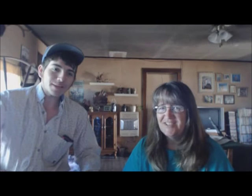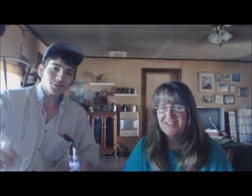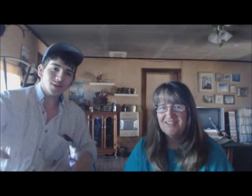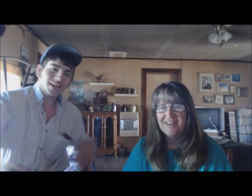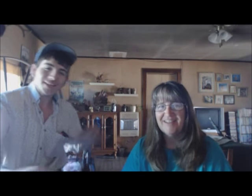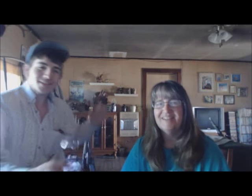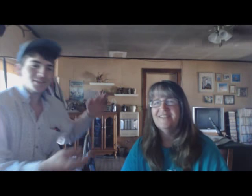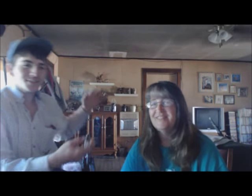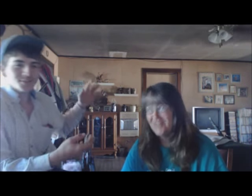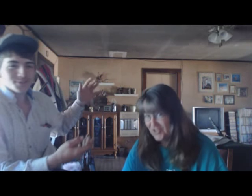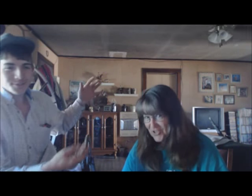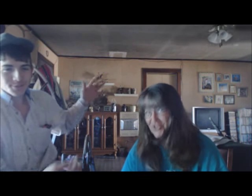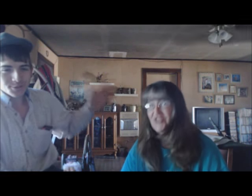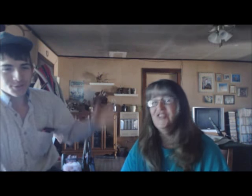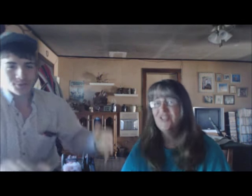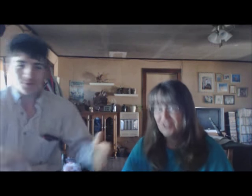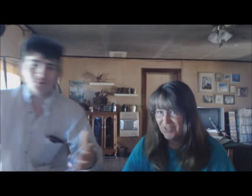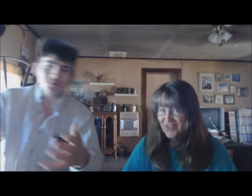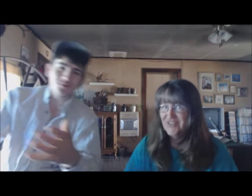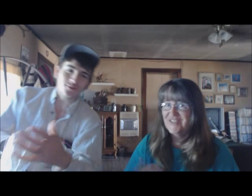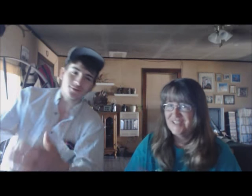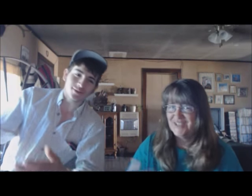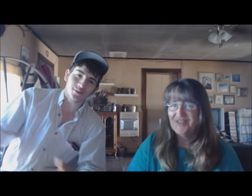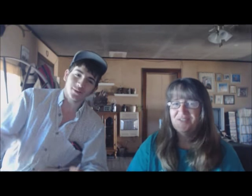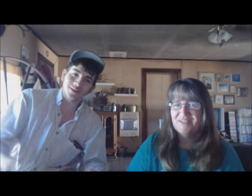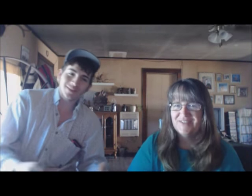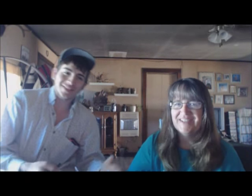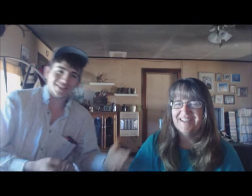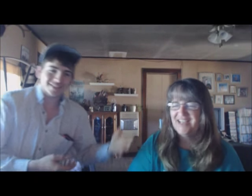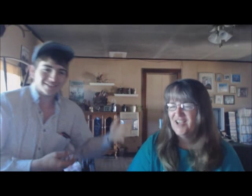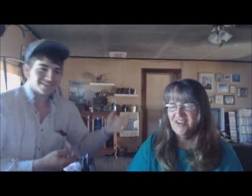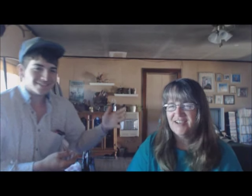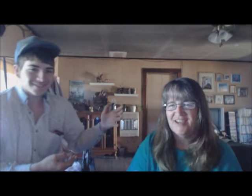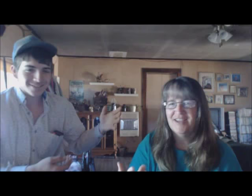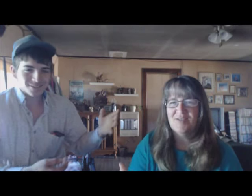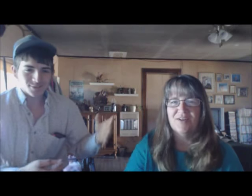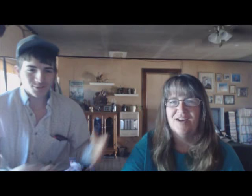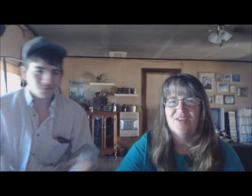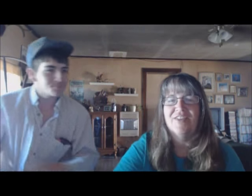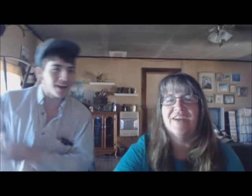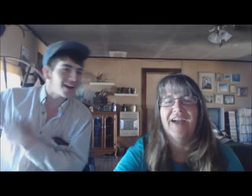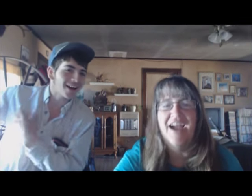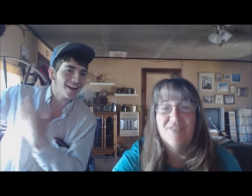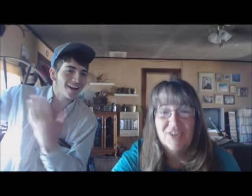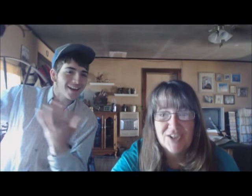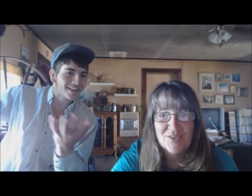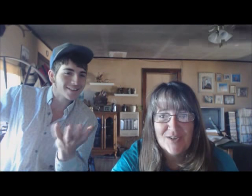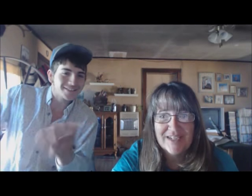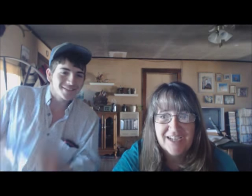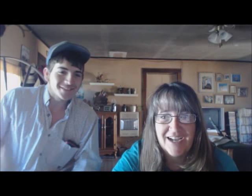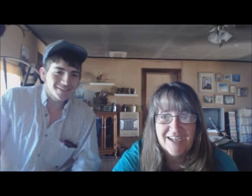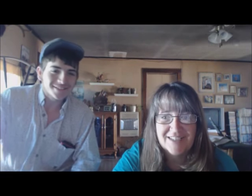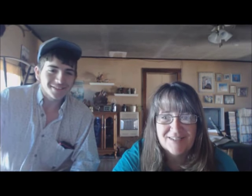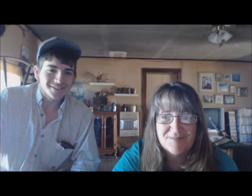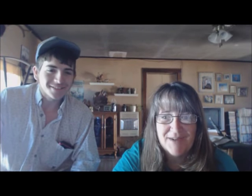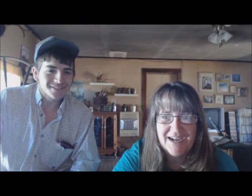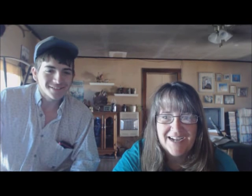Happy trails to you. Until we meet again. Okay. Yeah, we're not going there. Goodbye. Have a good one, guys. Bye.